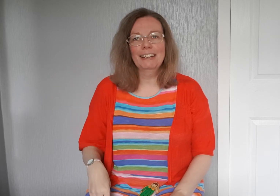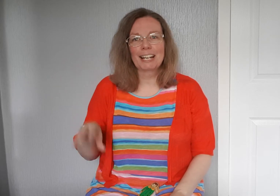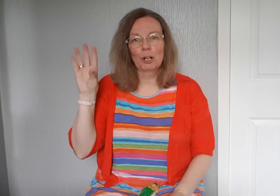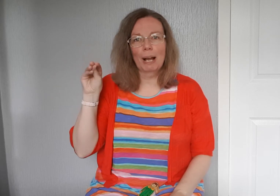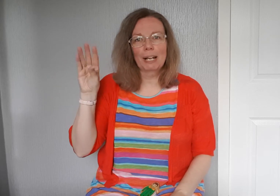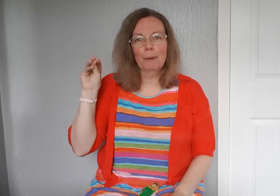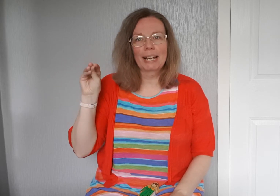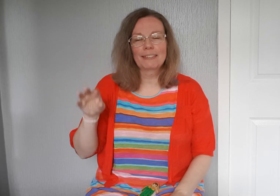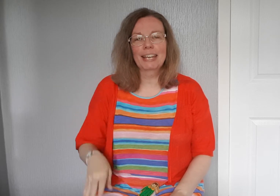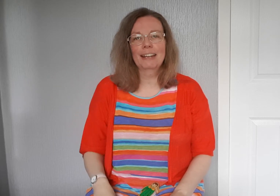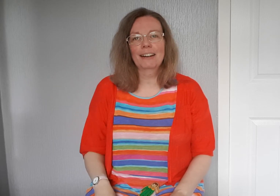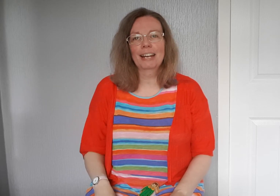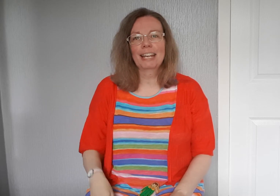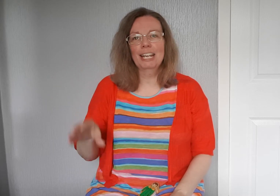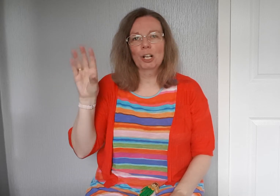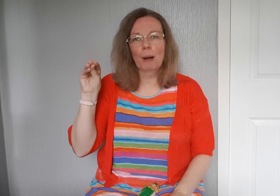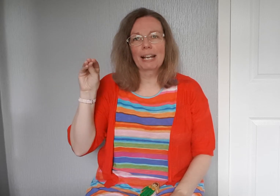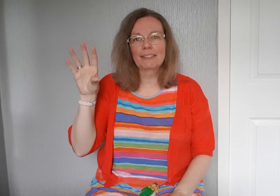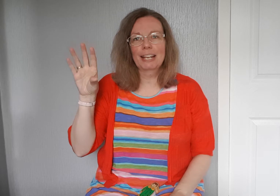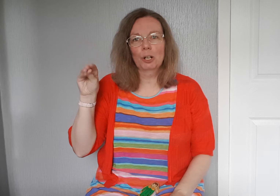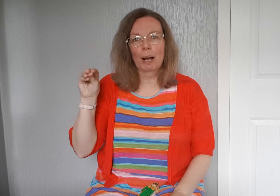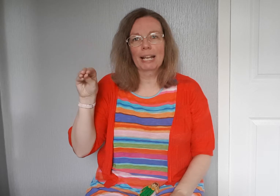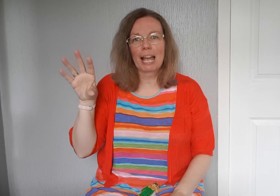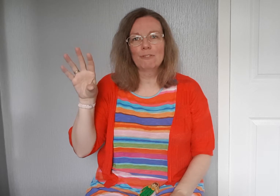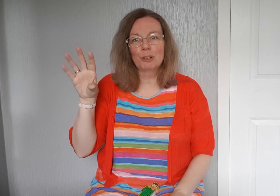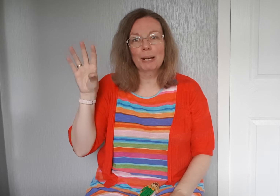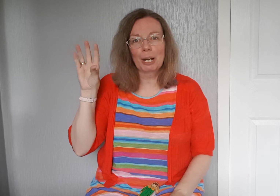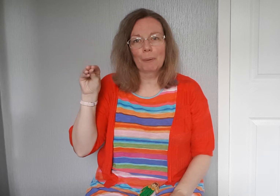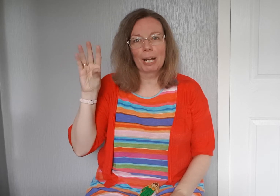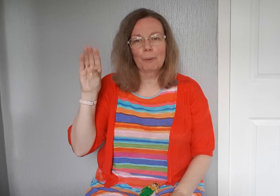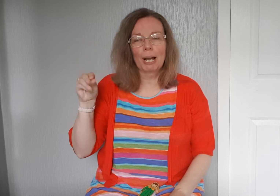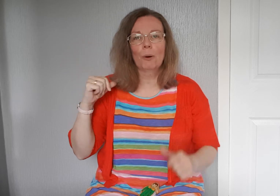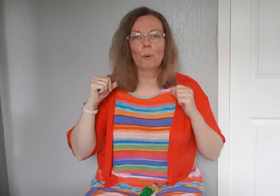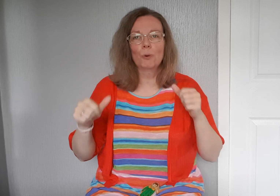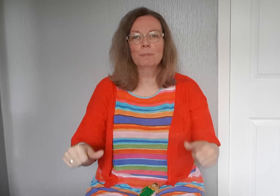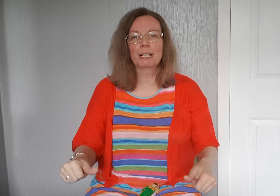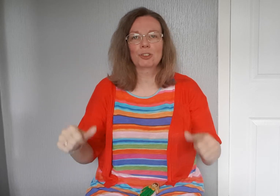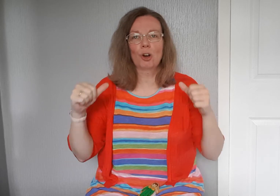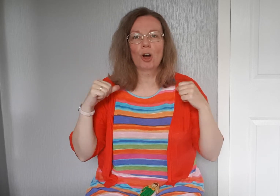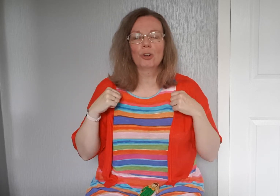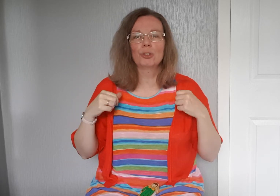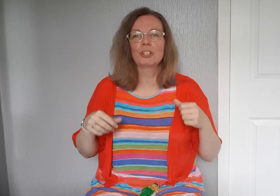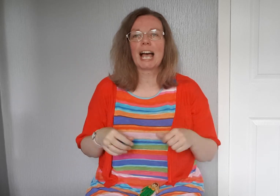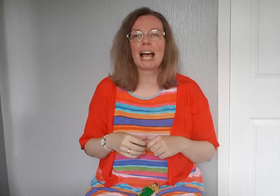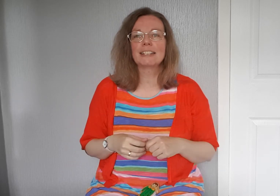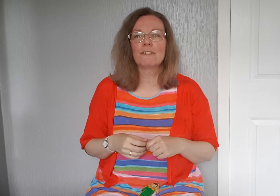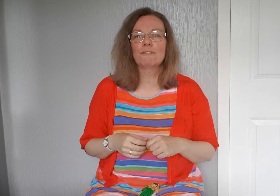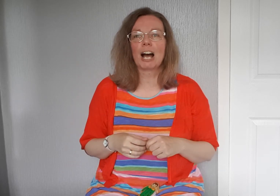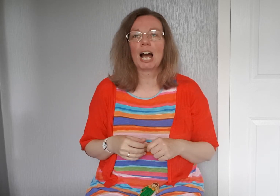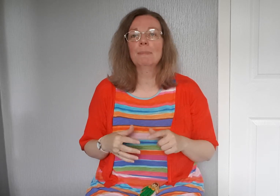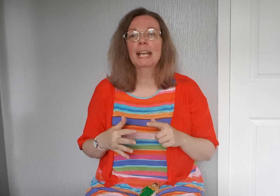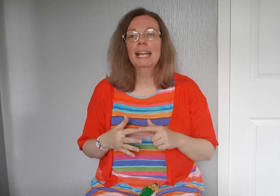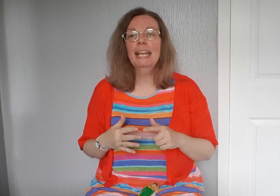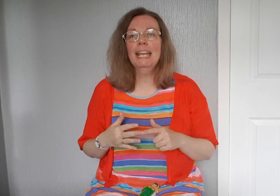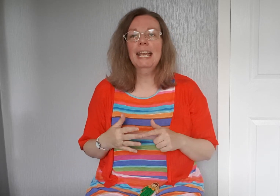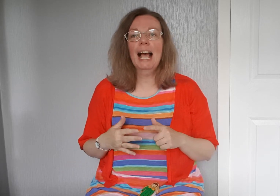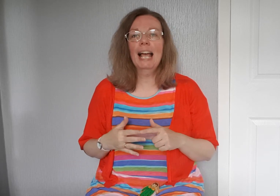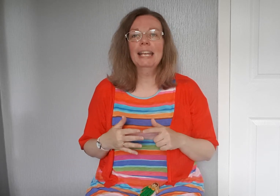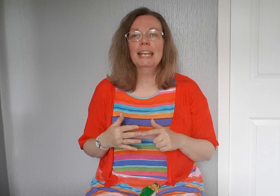and a quack quack there. Here a quack there a quack. Everywhere a quack quack. Old MacDonald had a farm. E-I-E